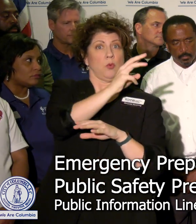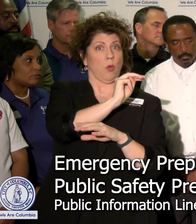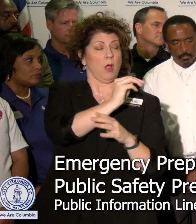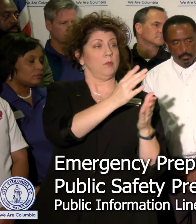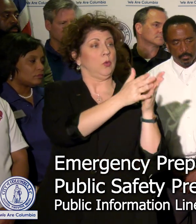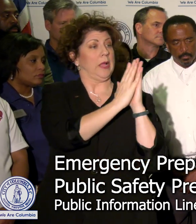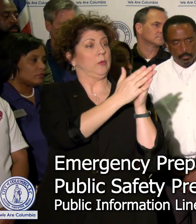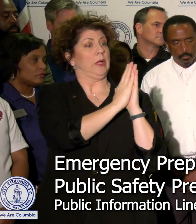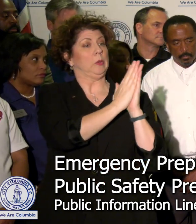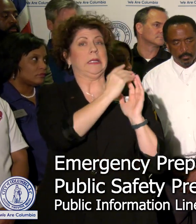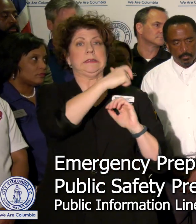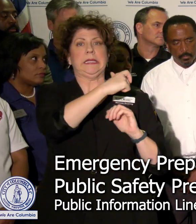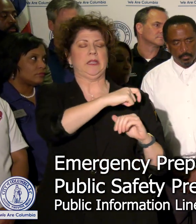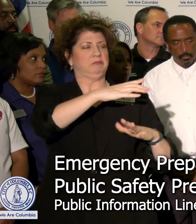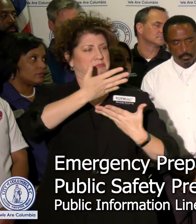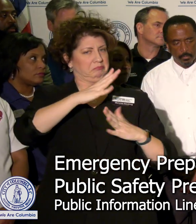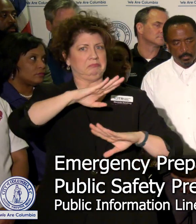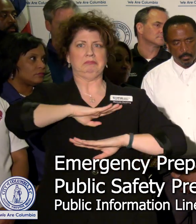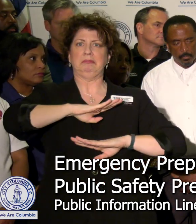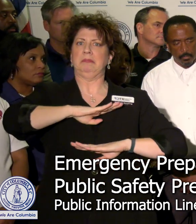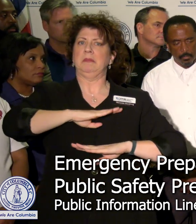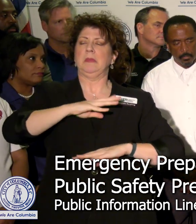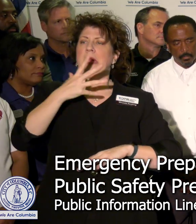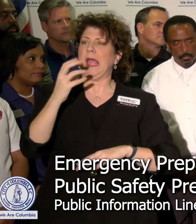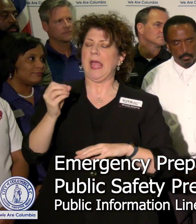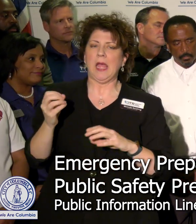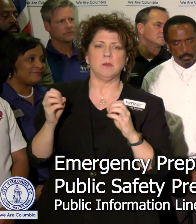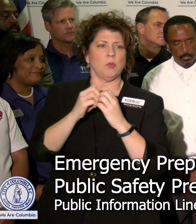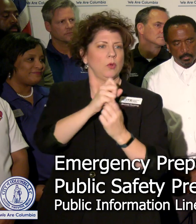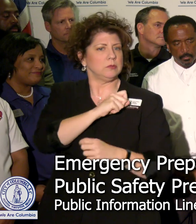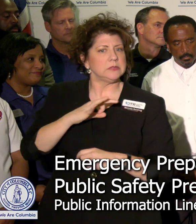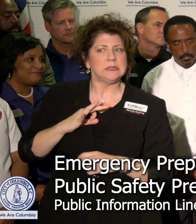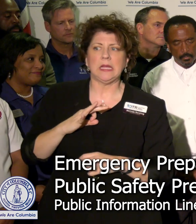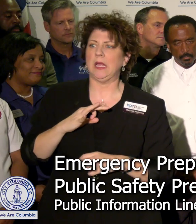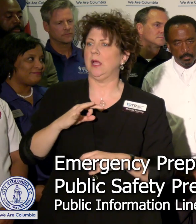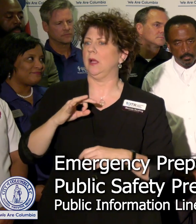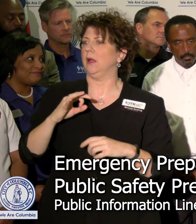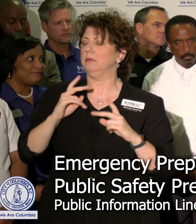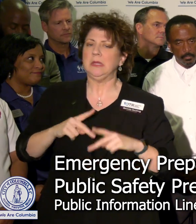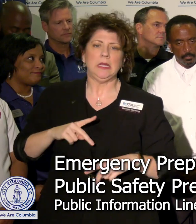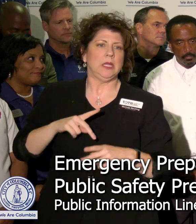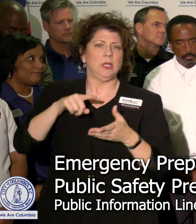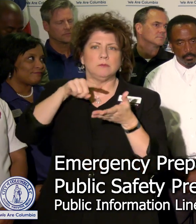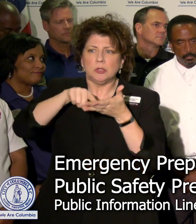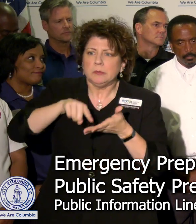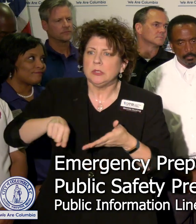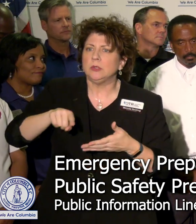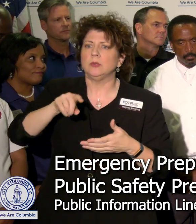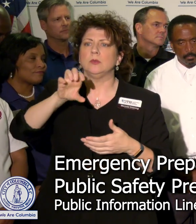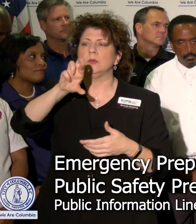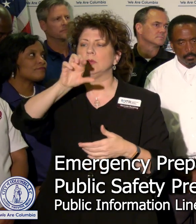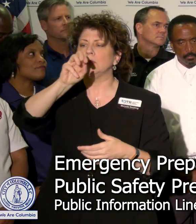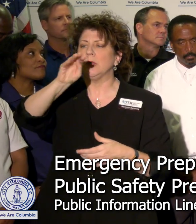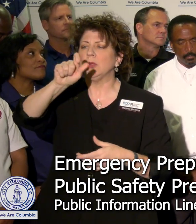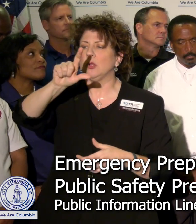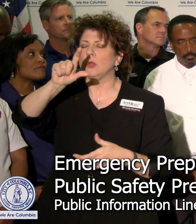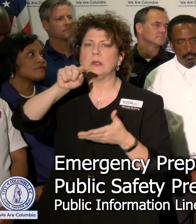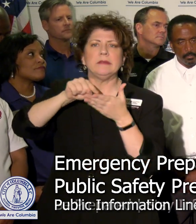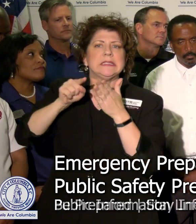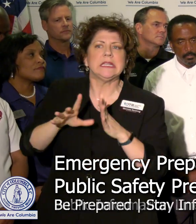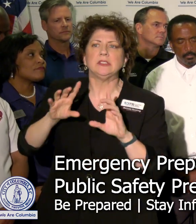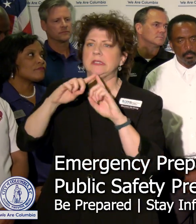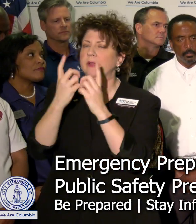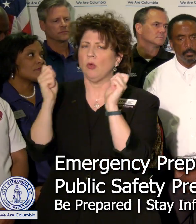met. I'm also also on personnel, that's administrative personnel, criminal investigations division. Everybody